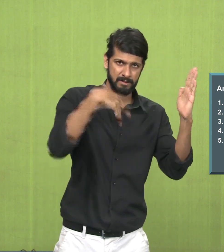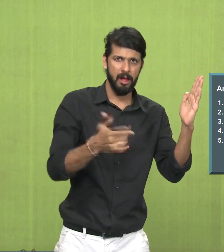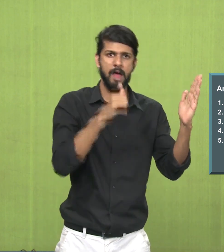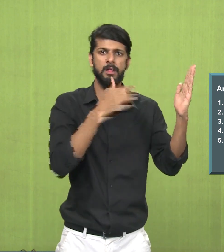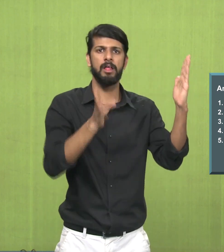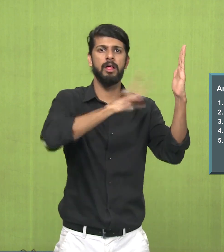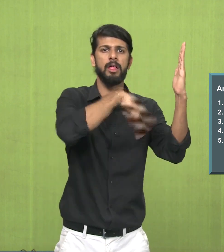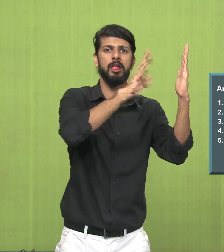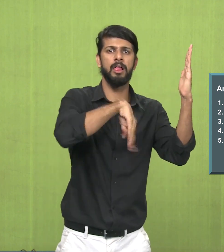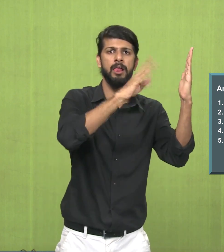on paper.